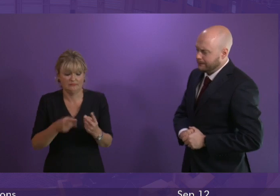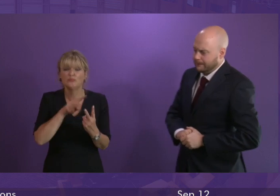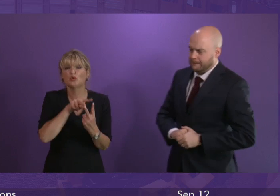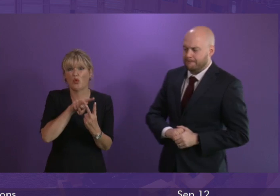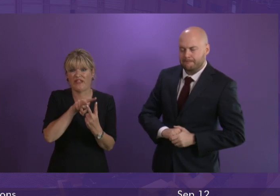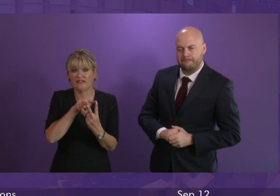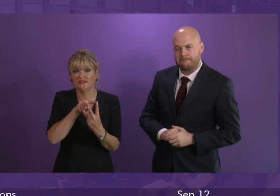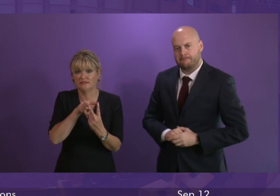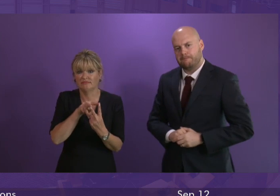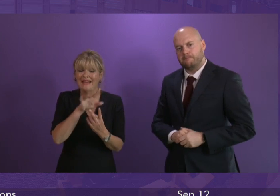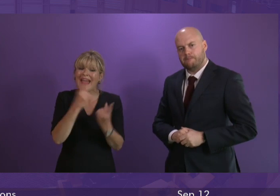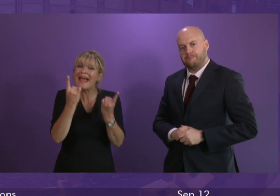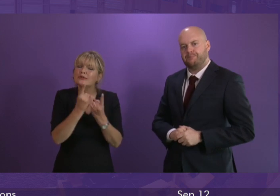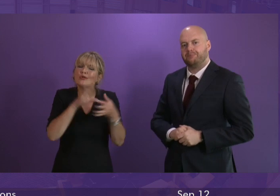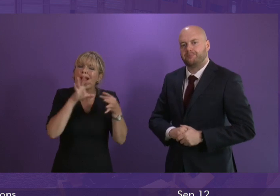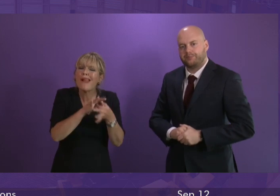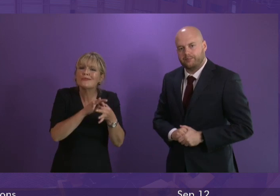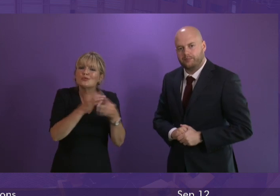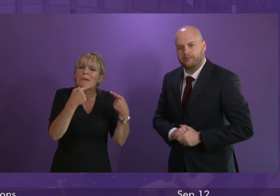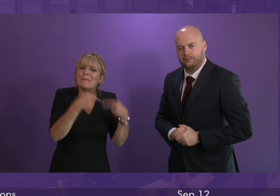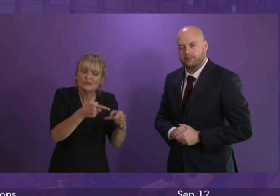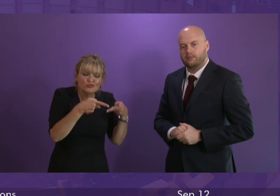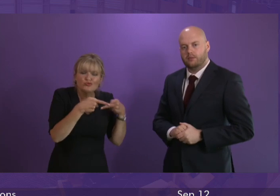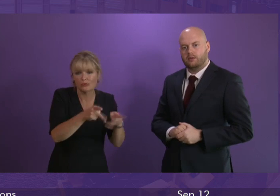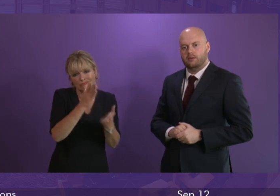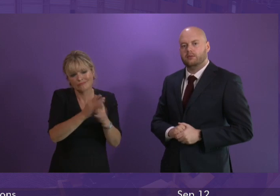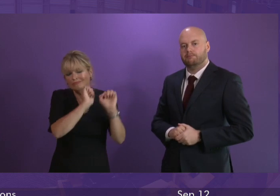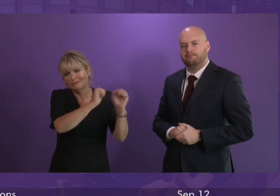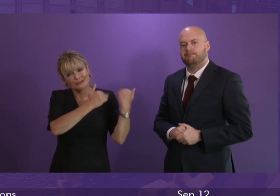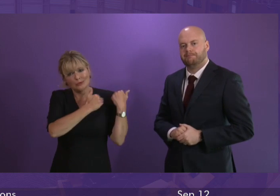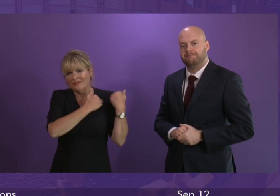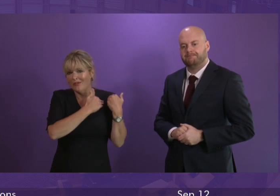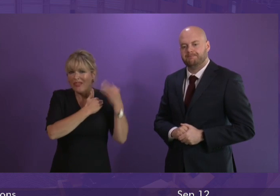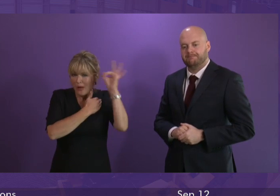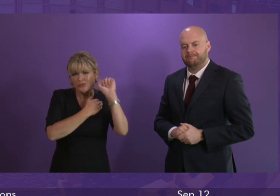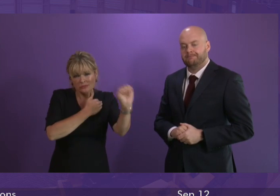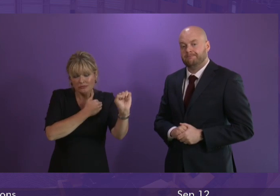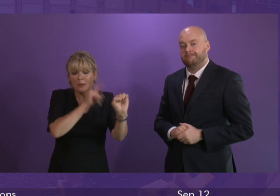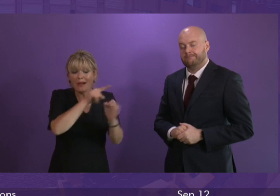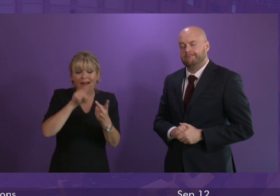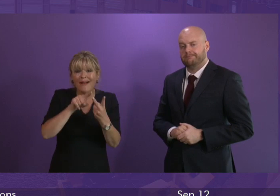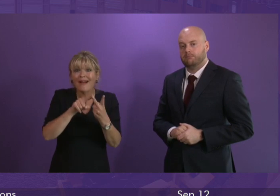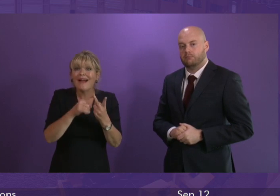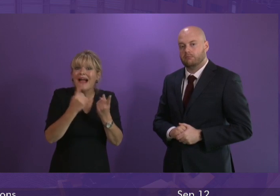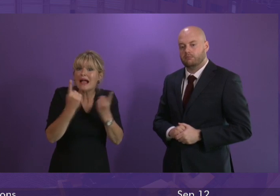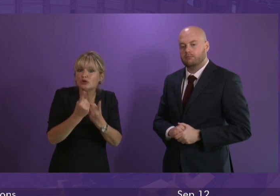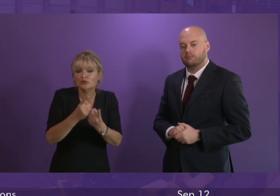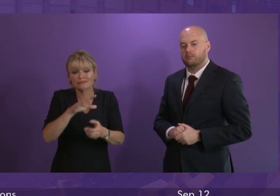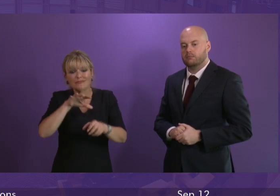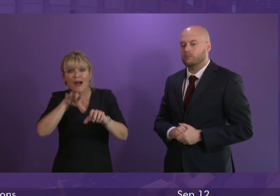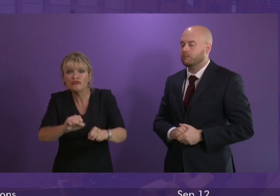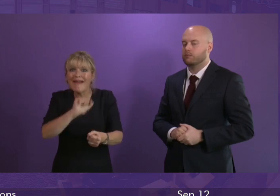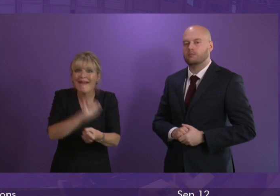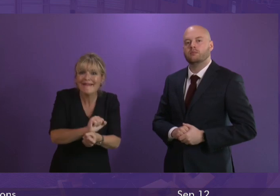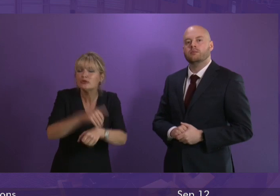things issues around permission and roads etc. are for the council obviously issues around arrests and criminal justice